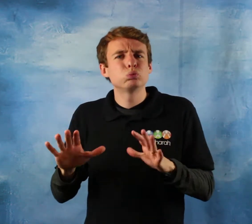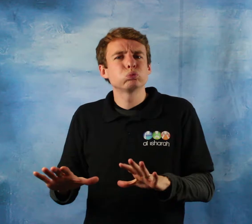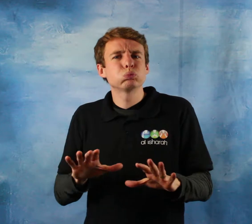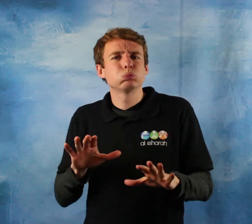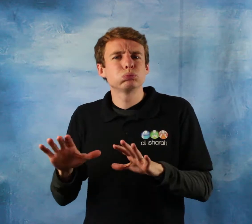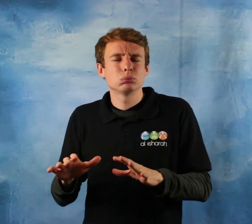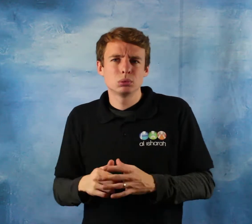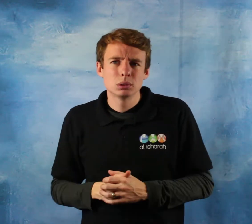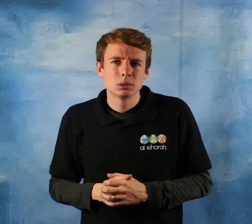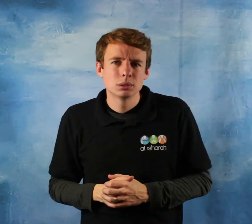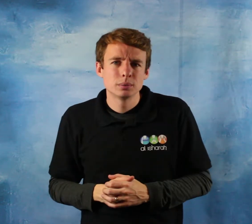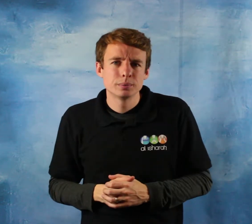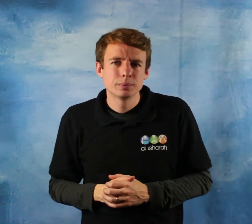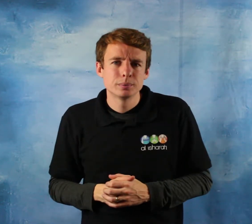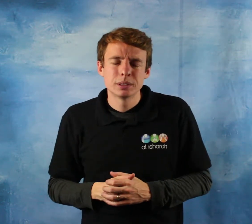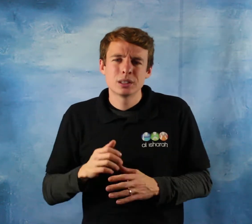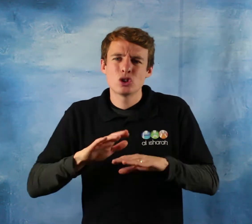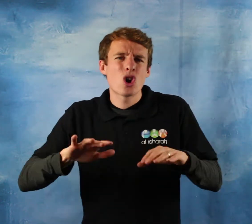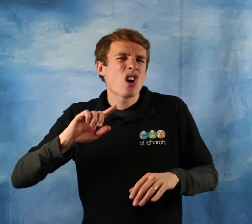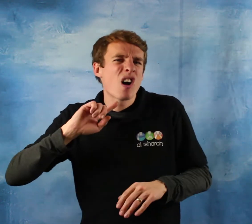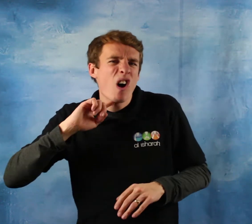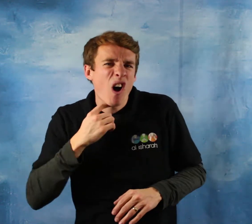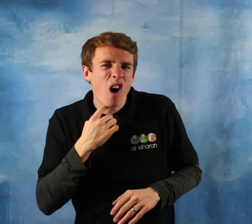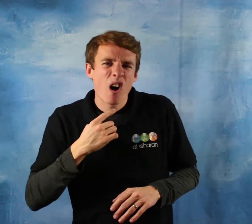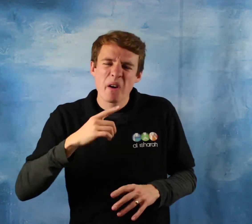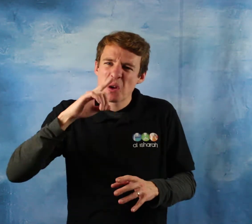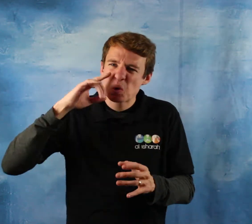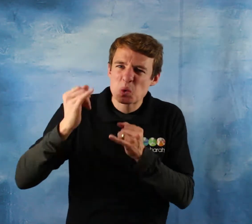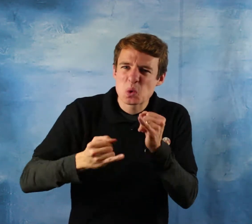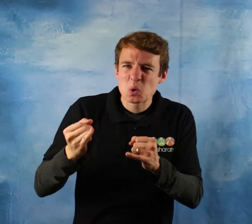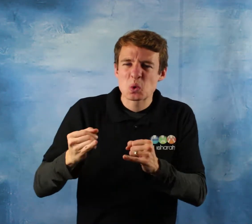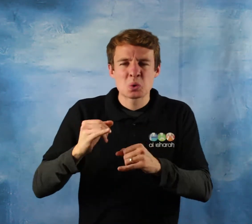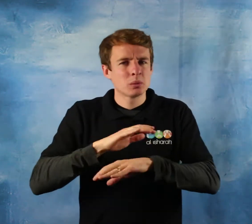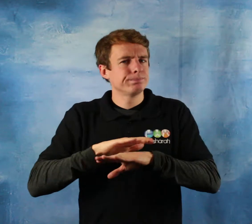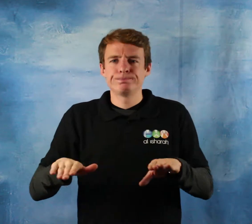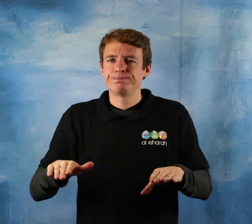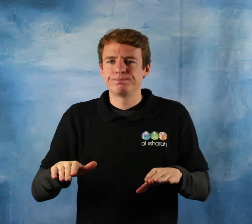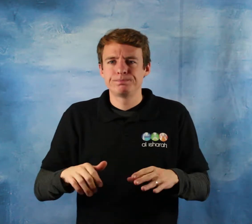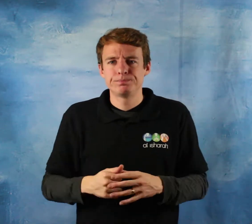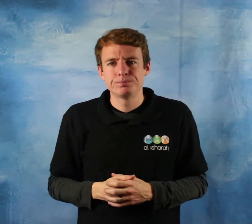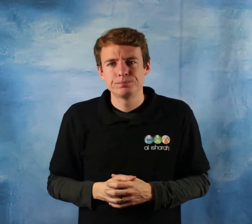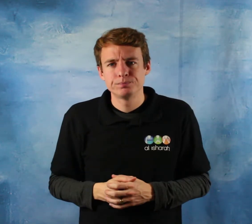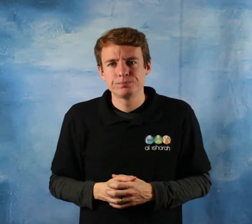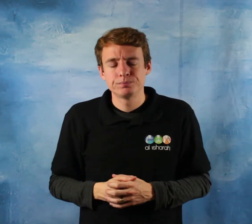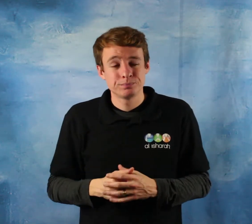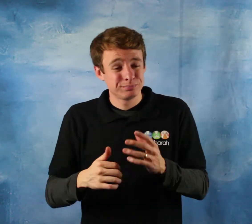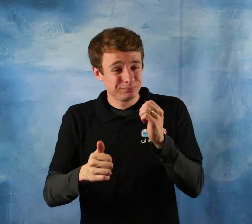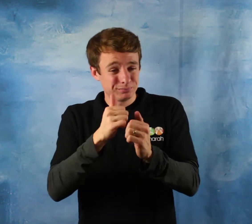brothers and sisters women are definitely not the object of our anger and wrath and